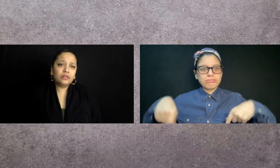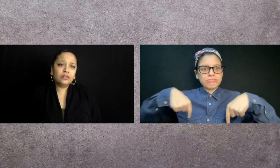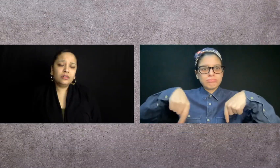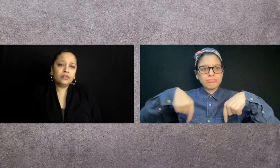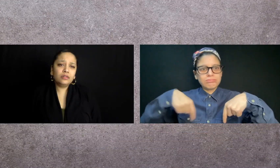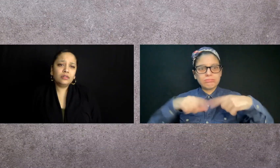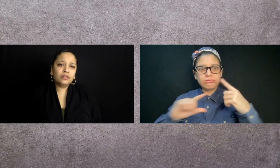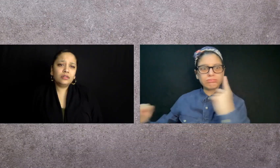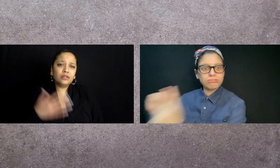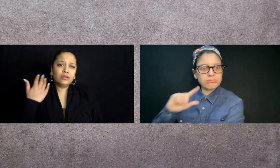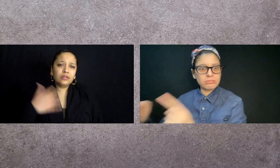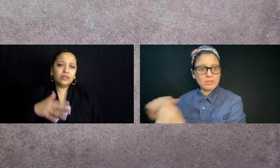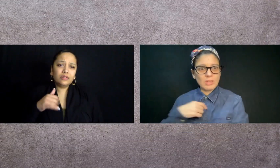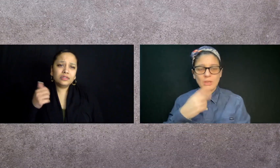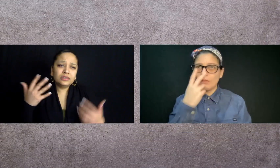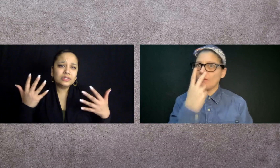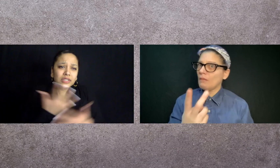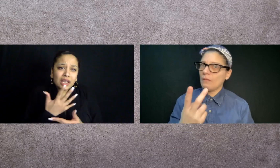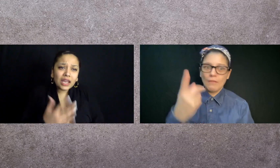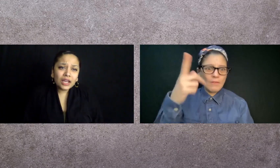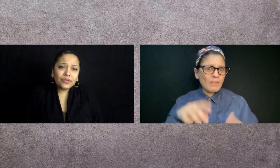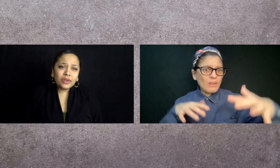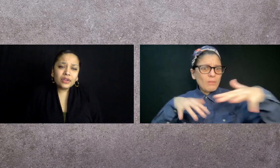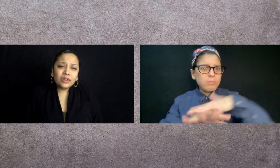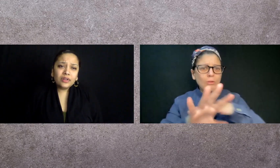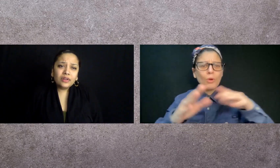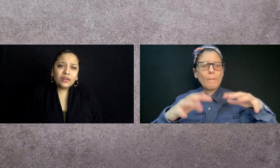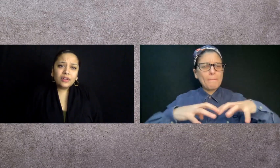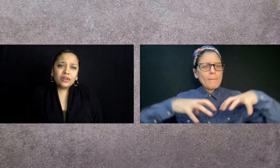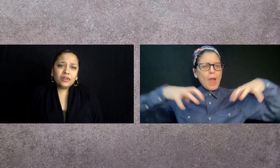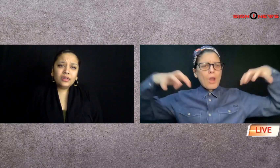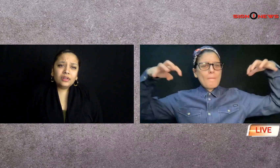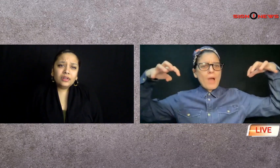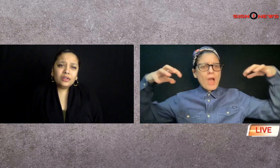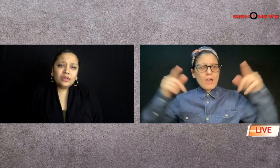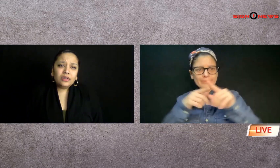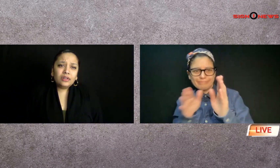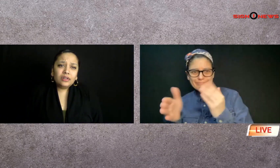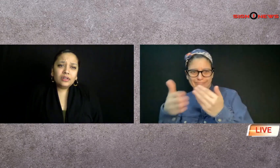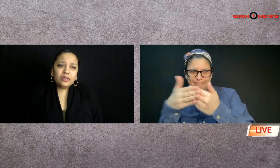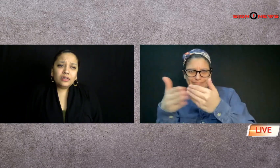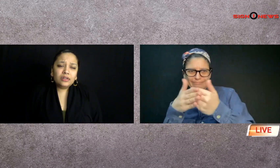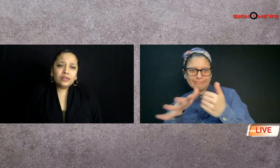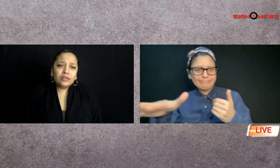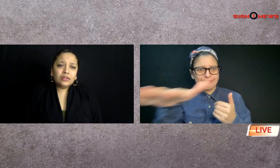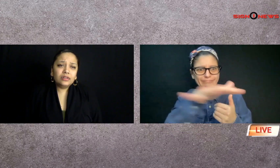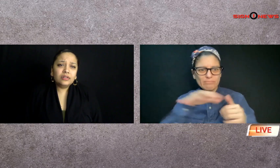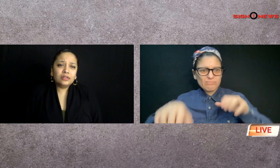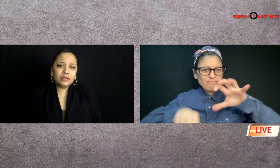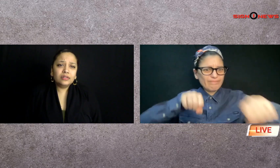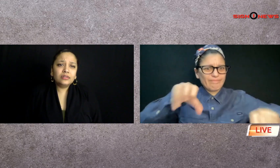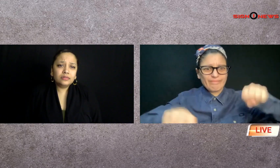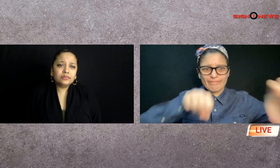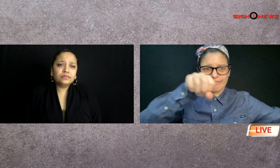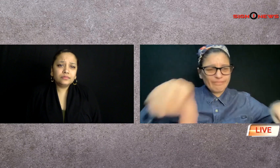just standing by not sure what to do all of this happening right near Parliament